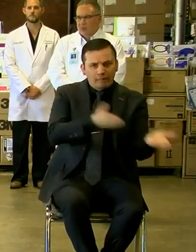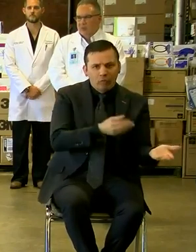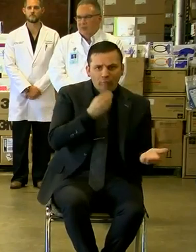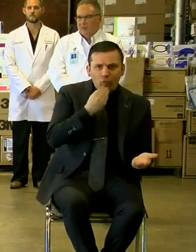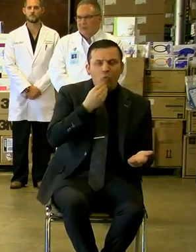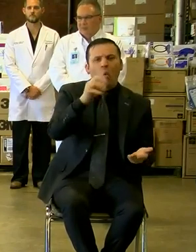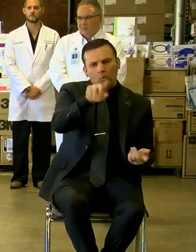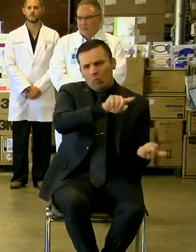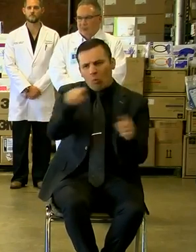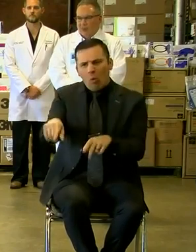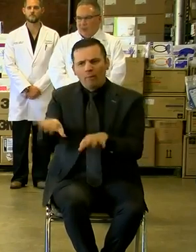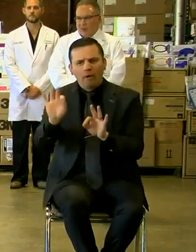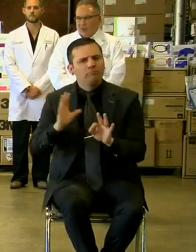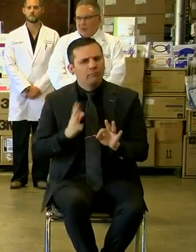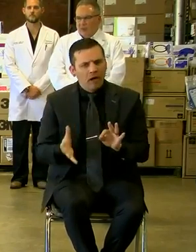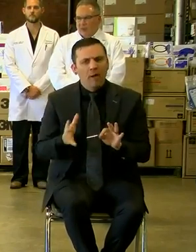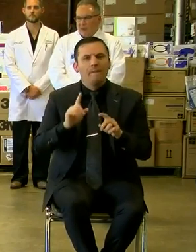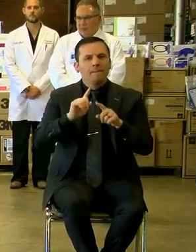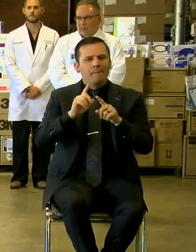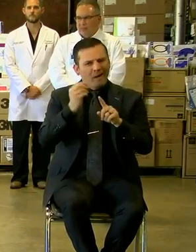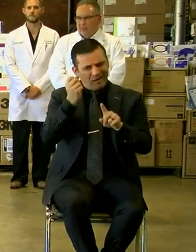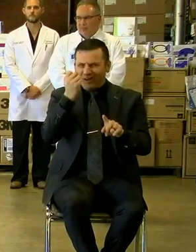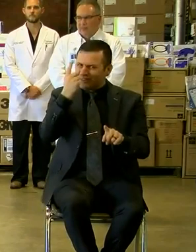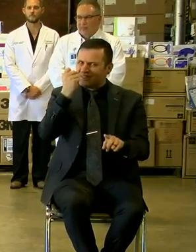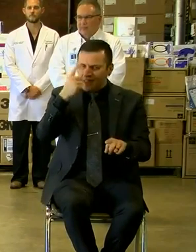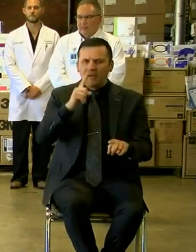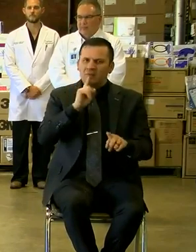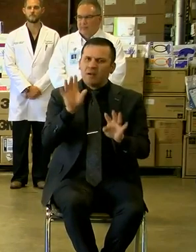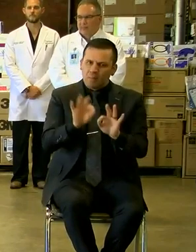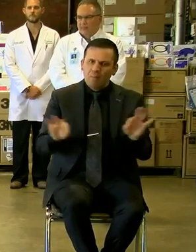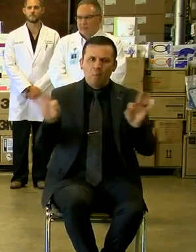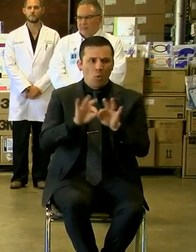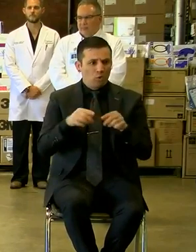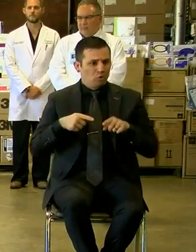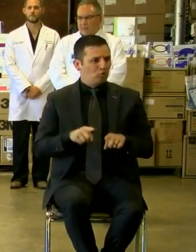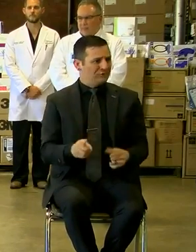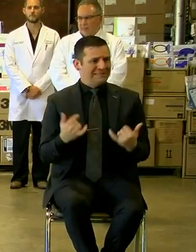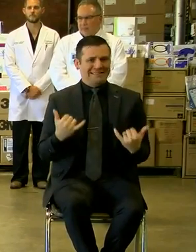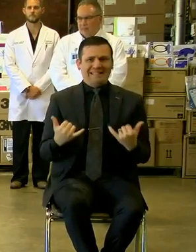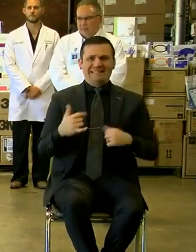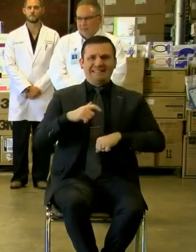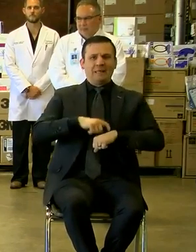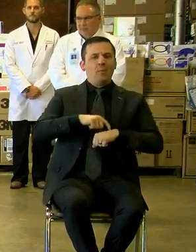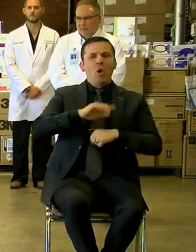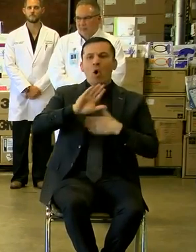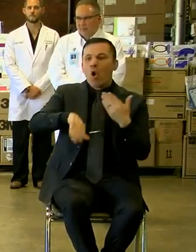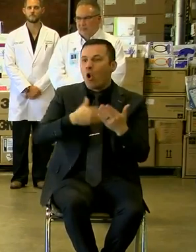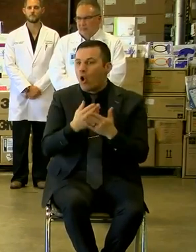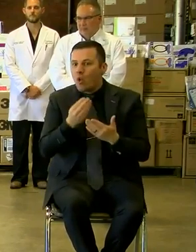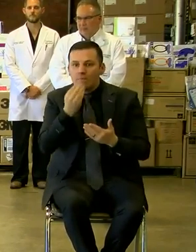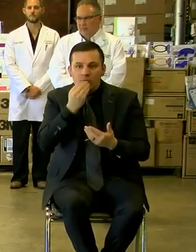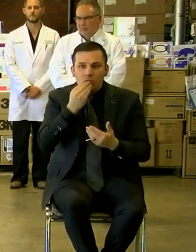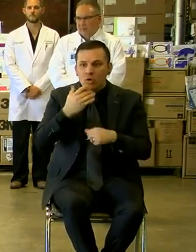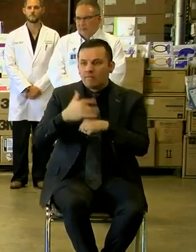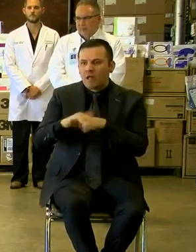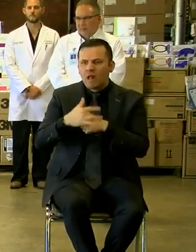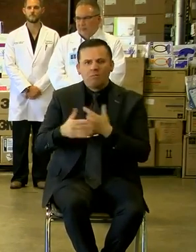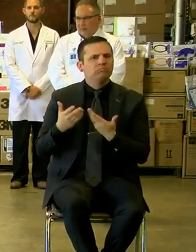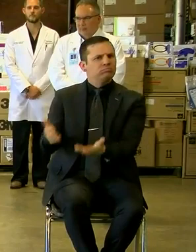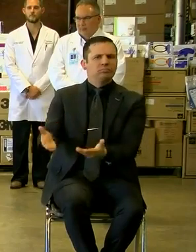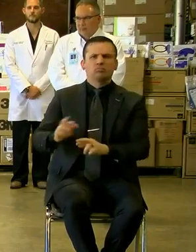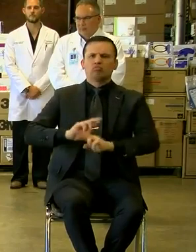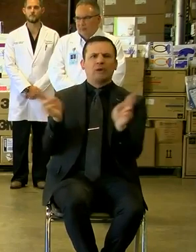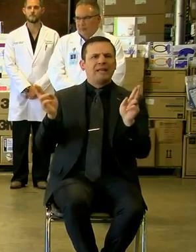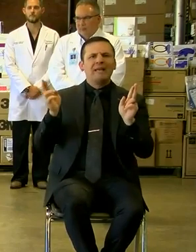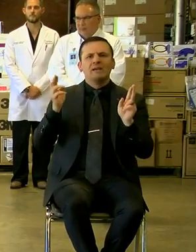or food to be picked up, understanding how important it is in these times that all sources of food availability be available